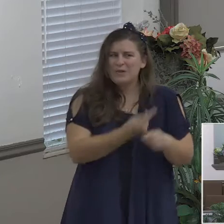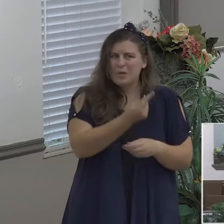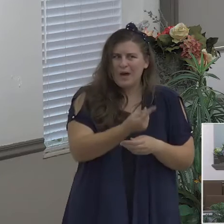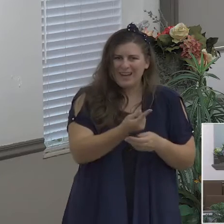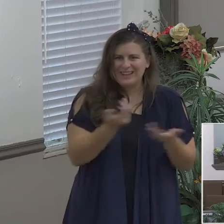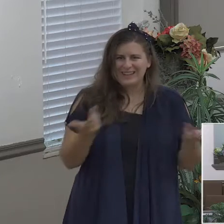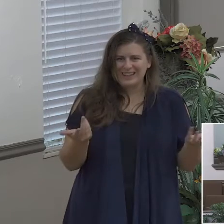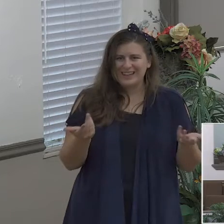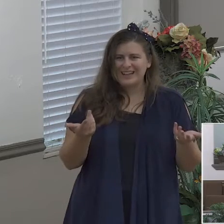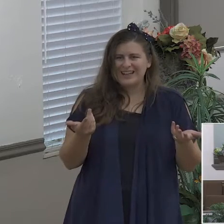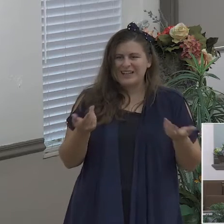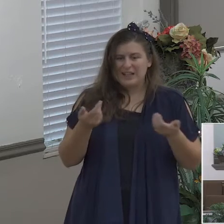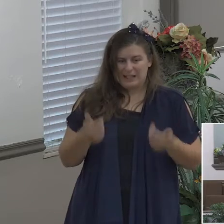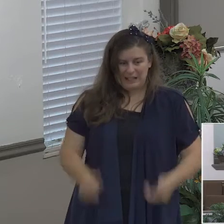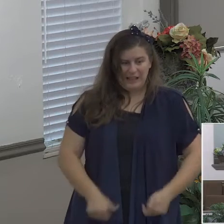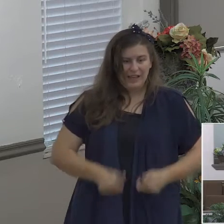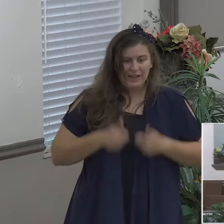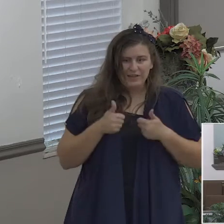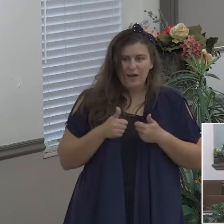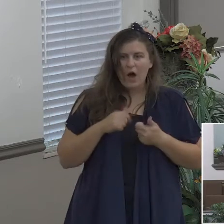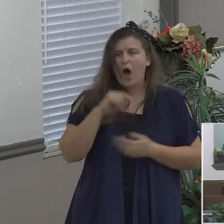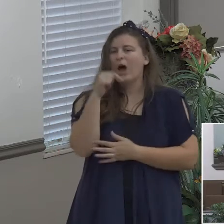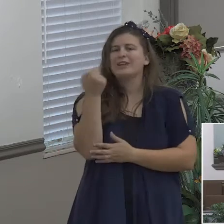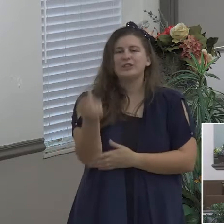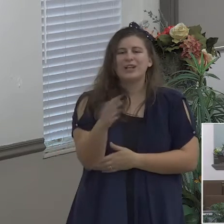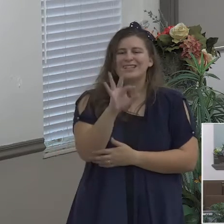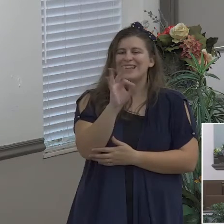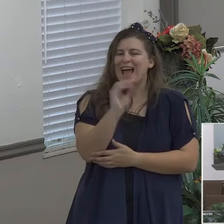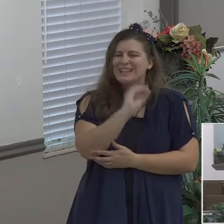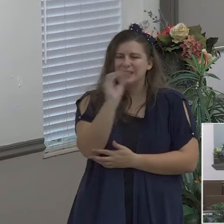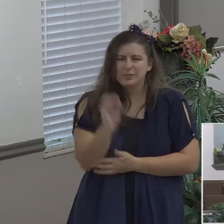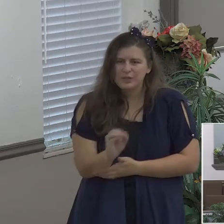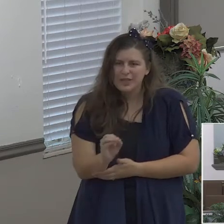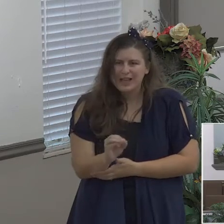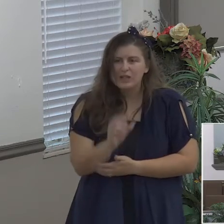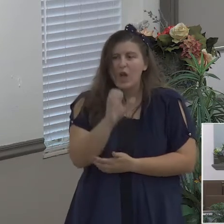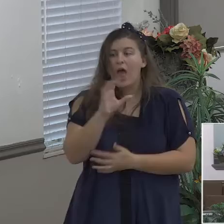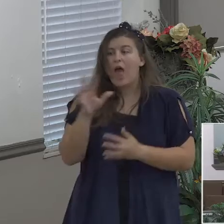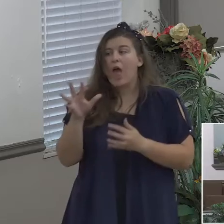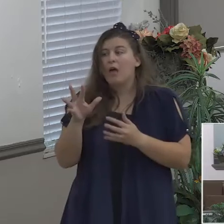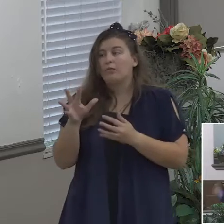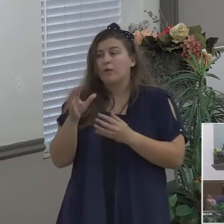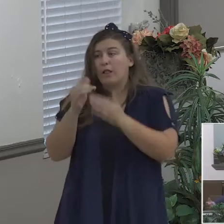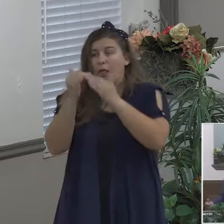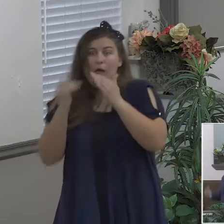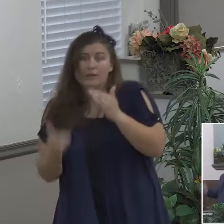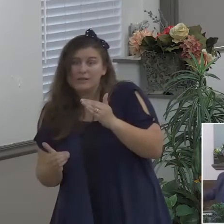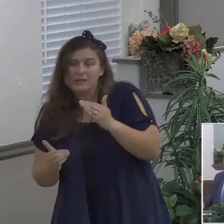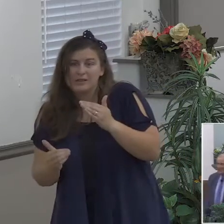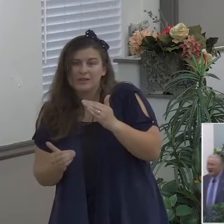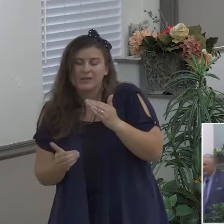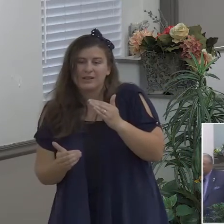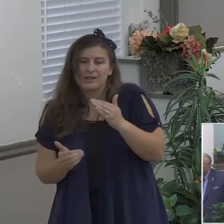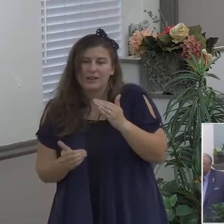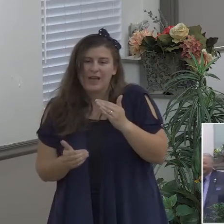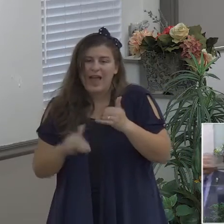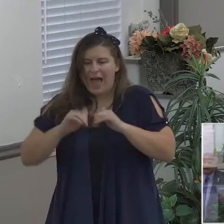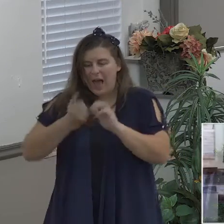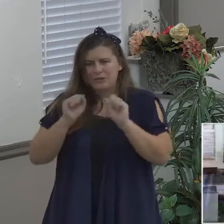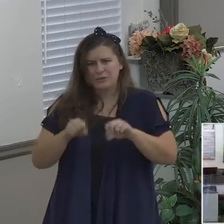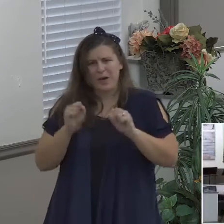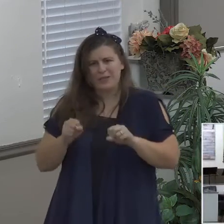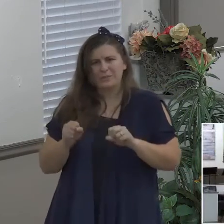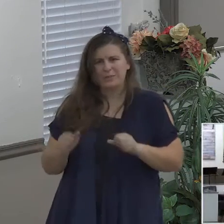giving away that and expecting to make it when pastor the truth of the matter is